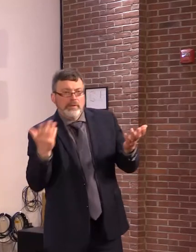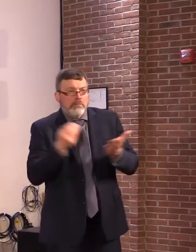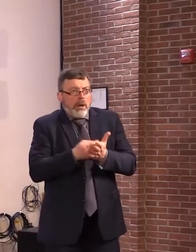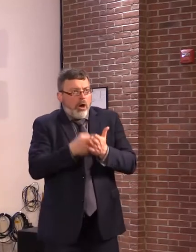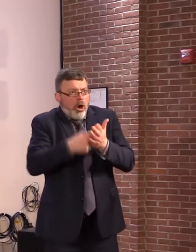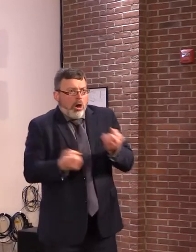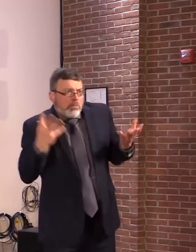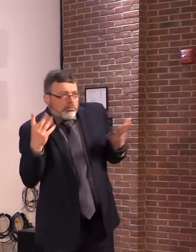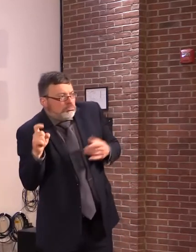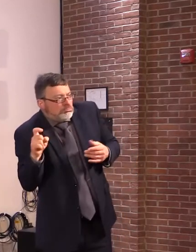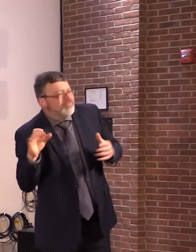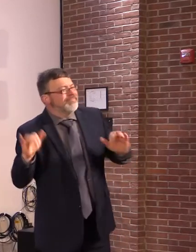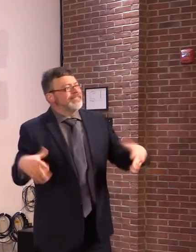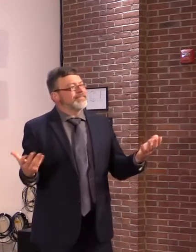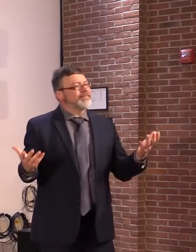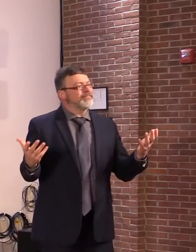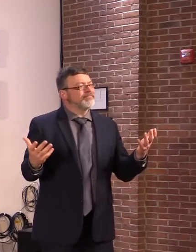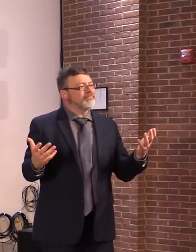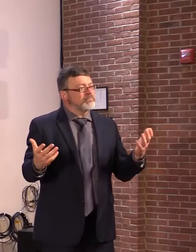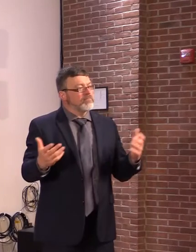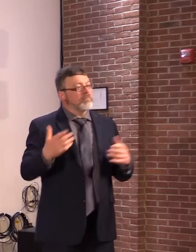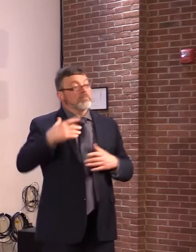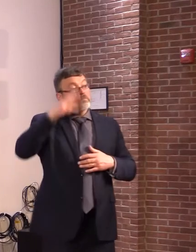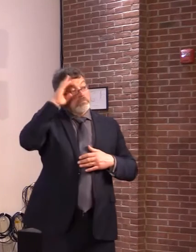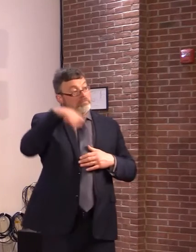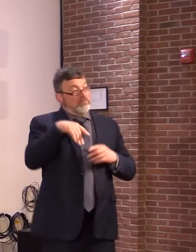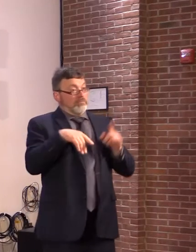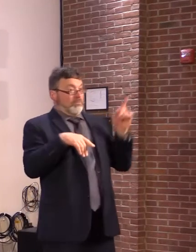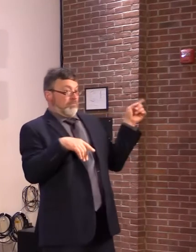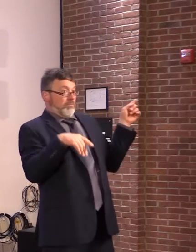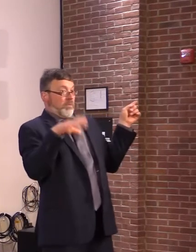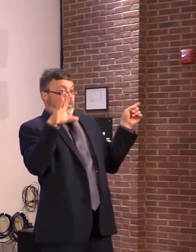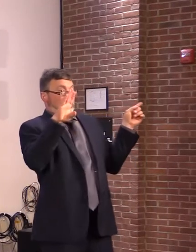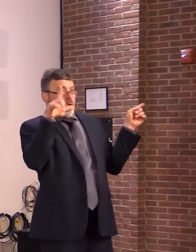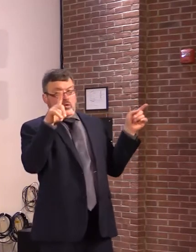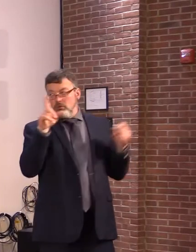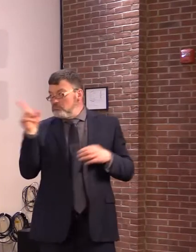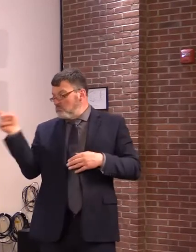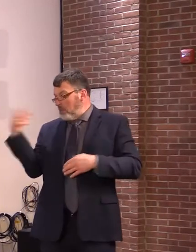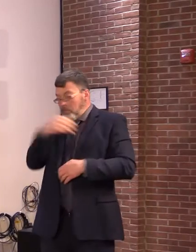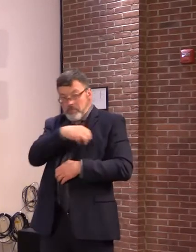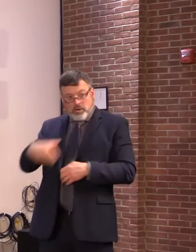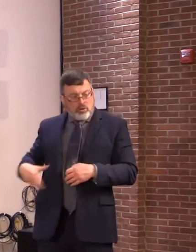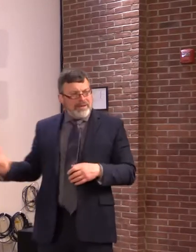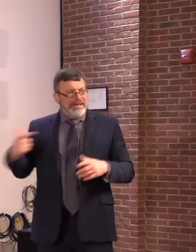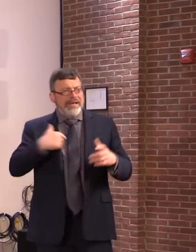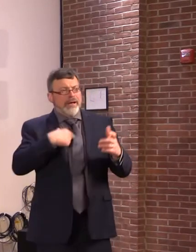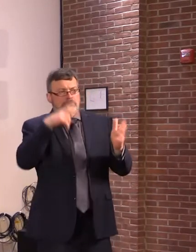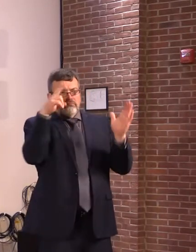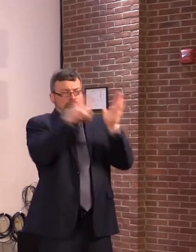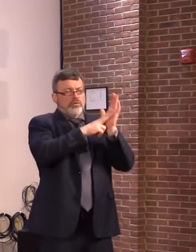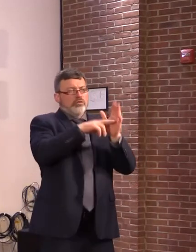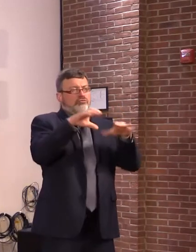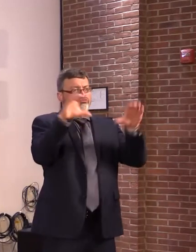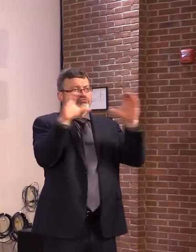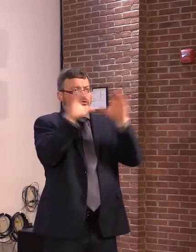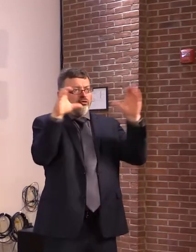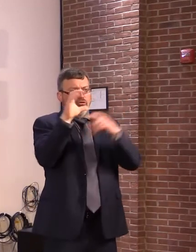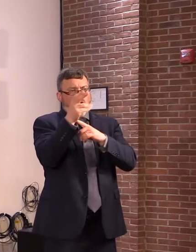in Burlington. That was their thermal energy initiative. The mayor was an advocate for that.